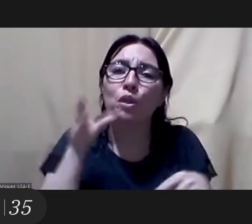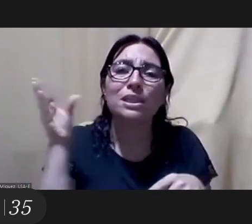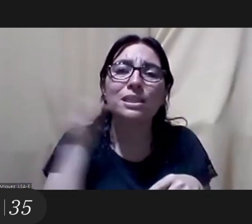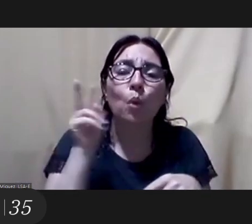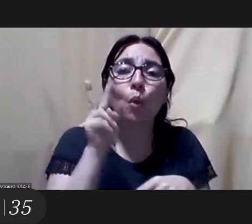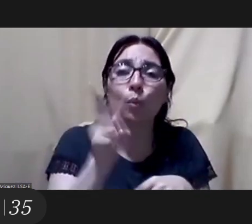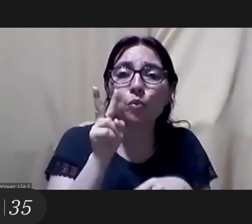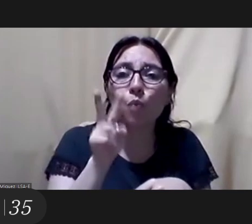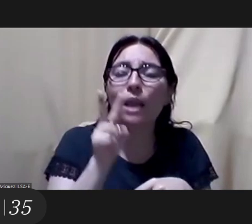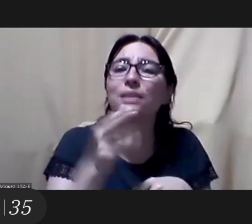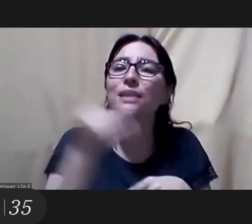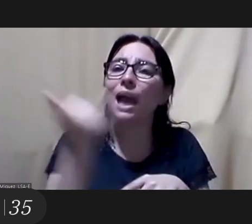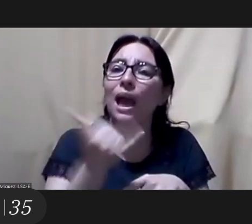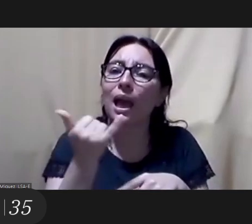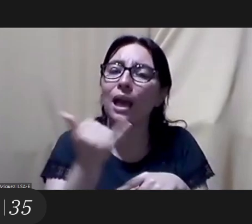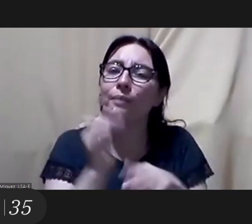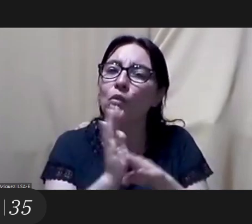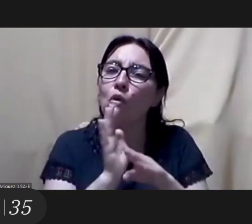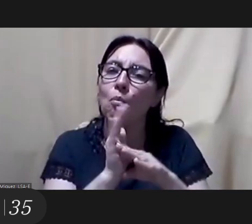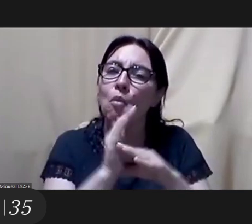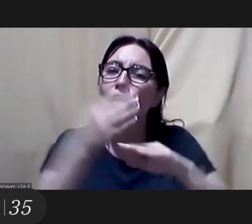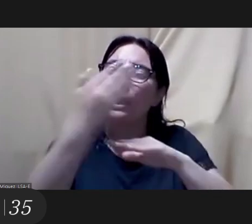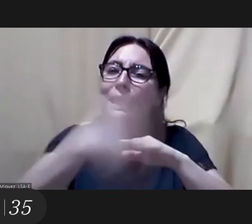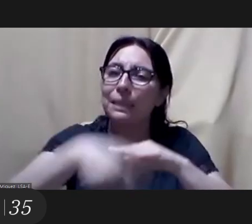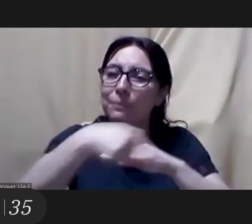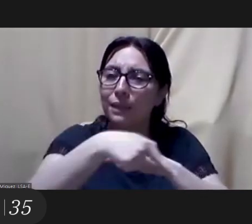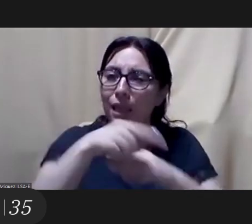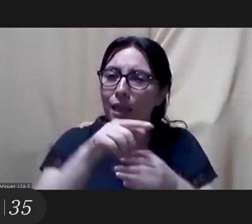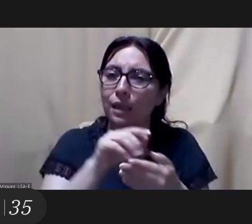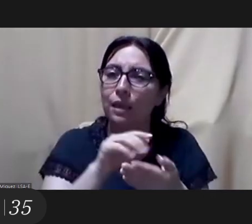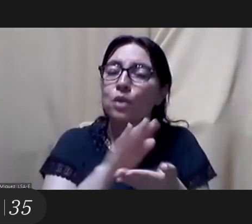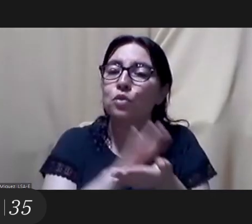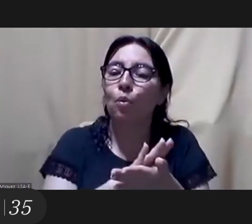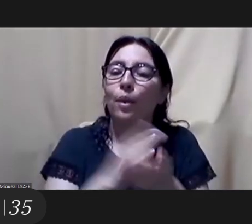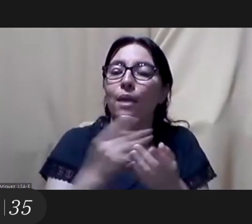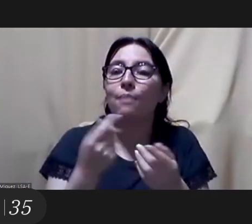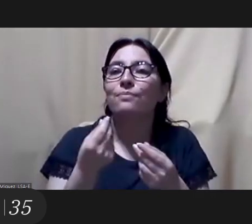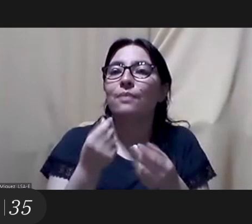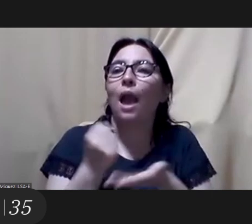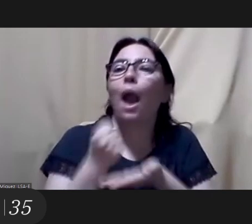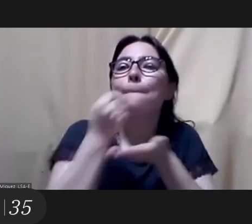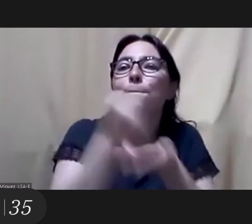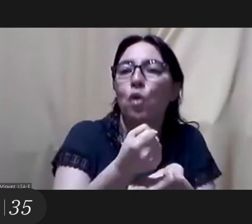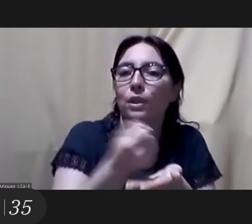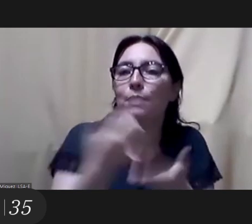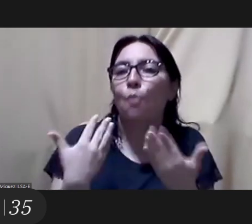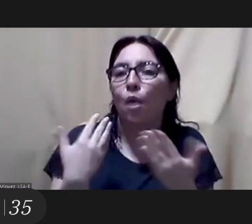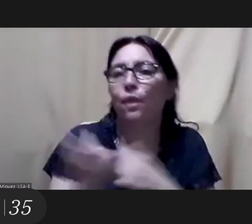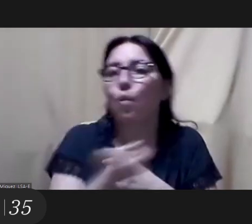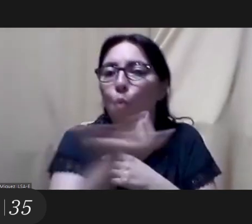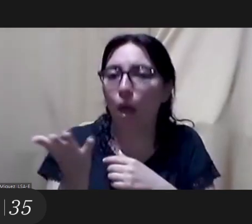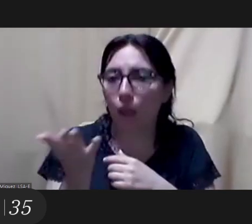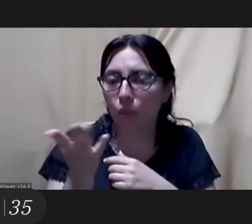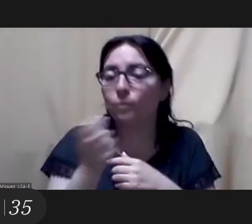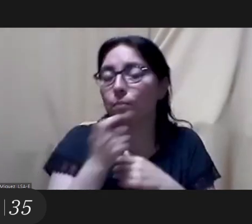a limit we have a ceiling for the contributions that can be made to the different projects so it